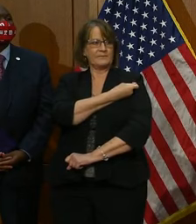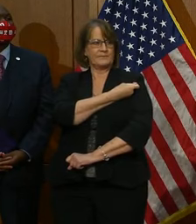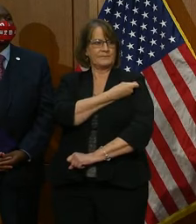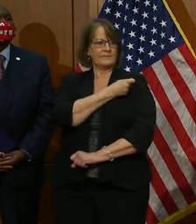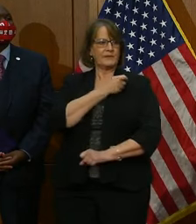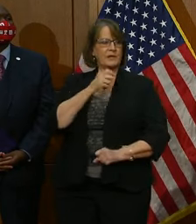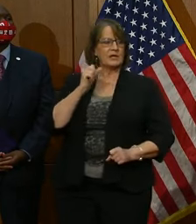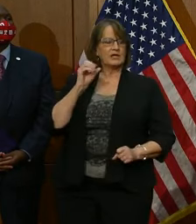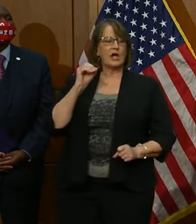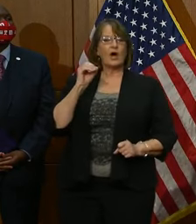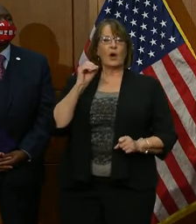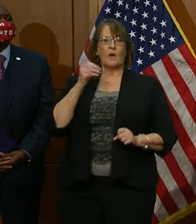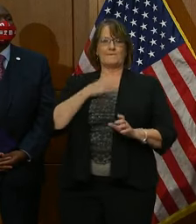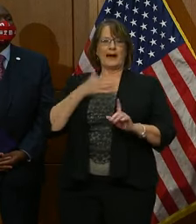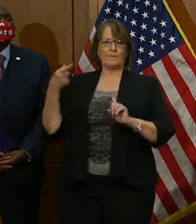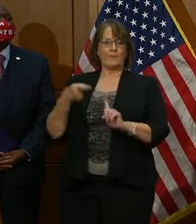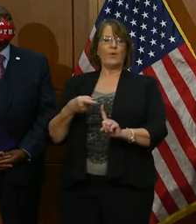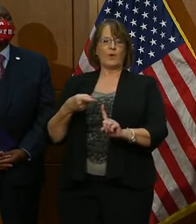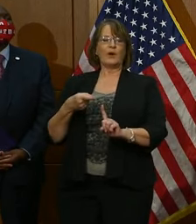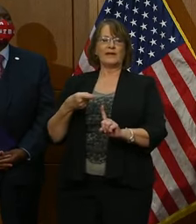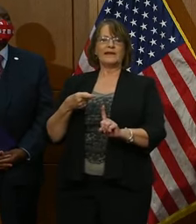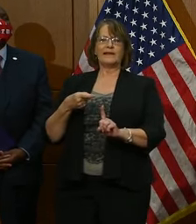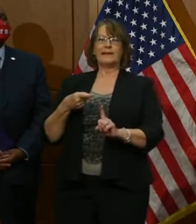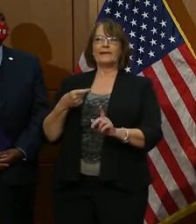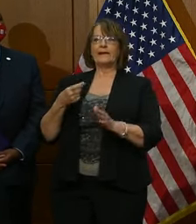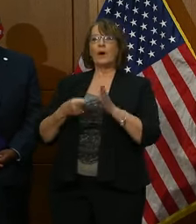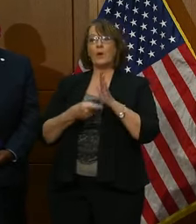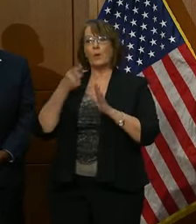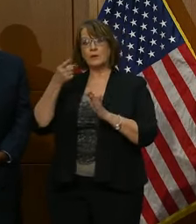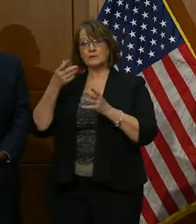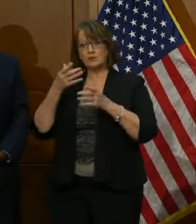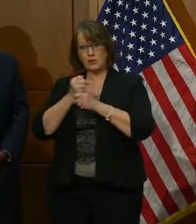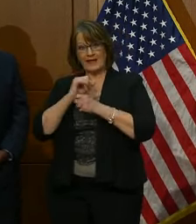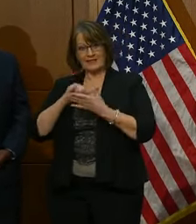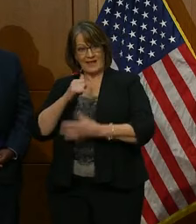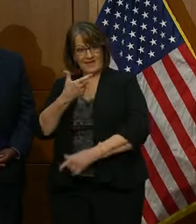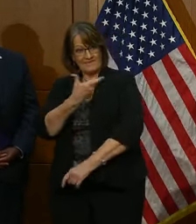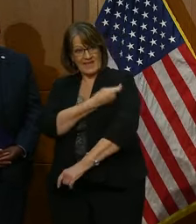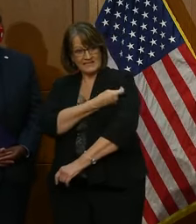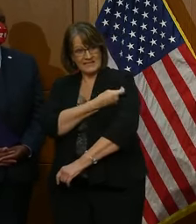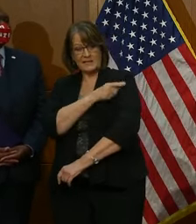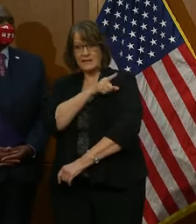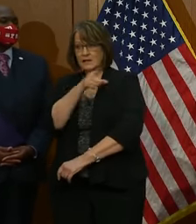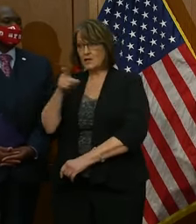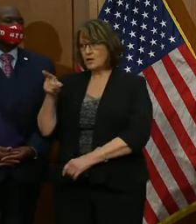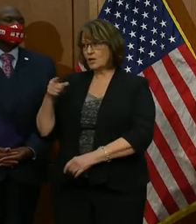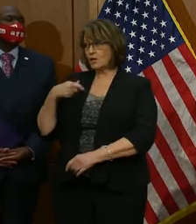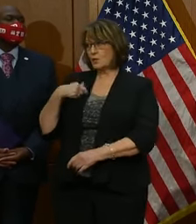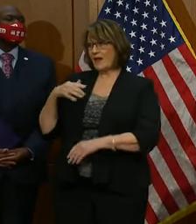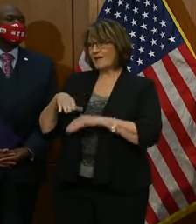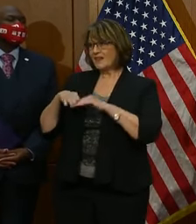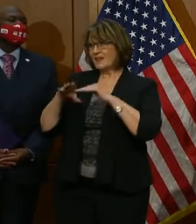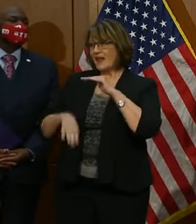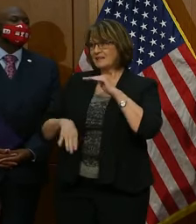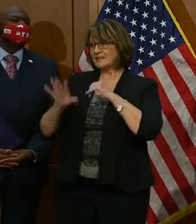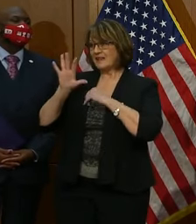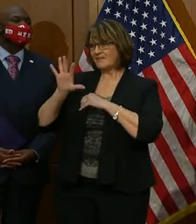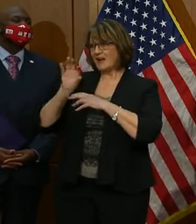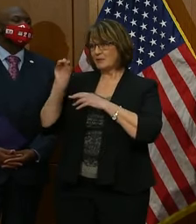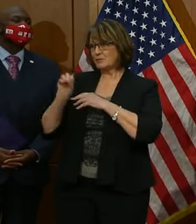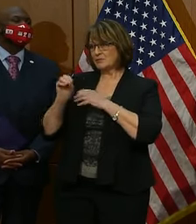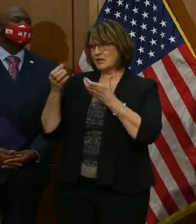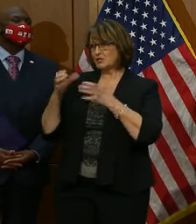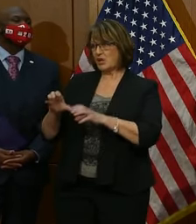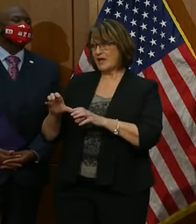So the takeaway is that once you get vaccinated, and you should remember this, you have less than a 5% chance